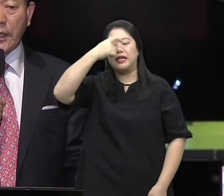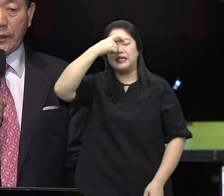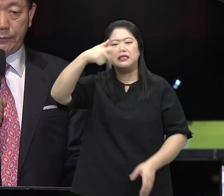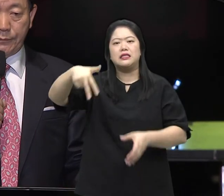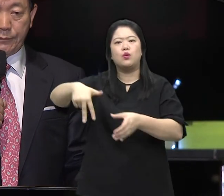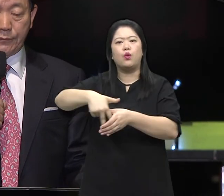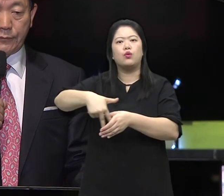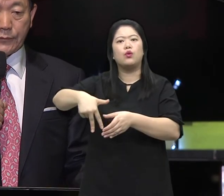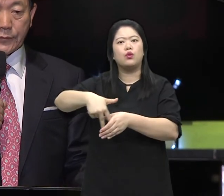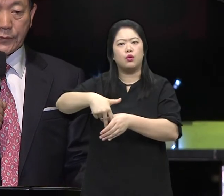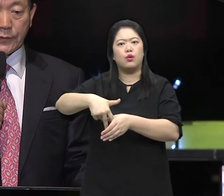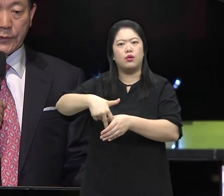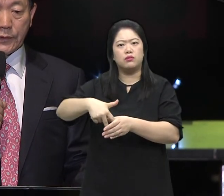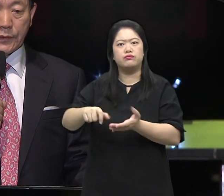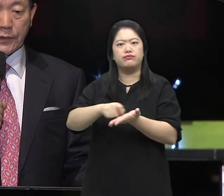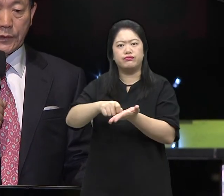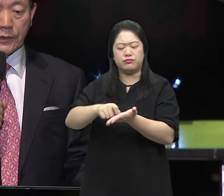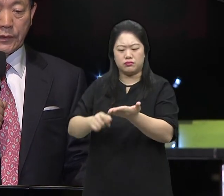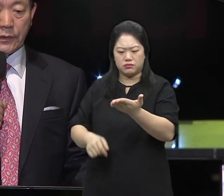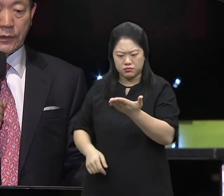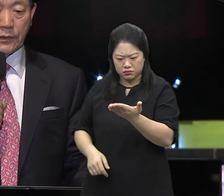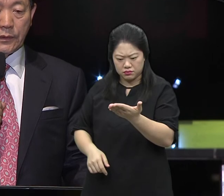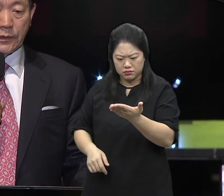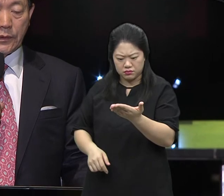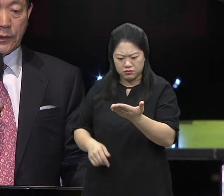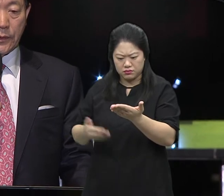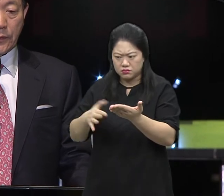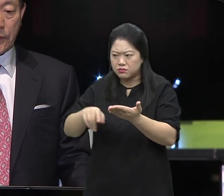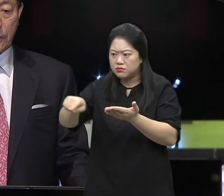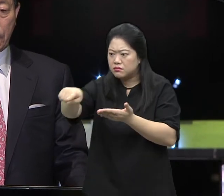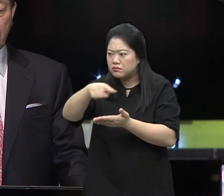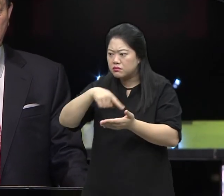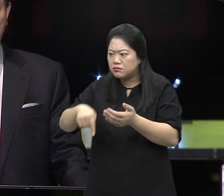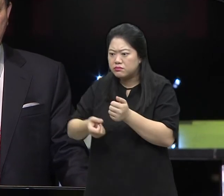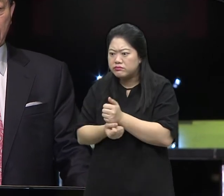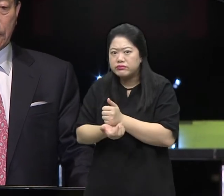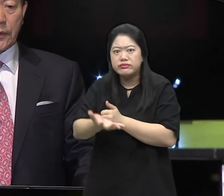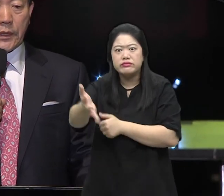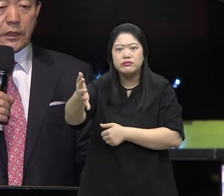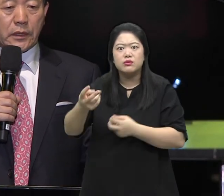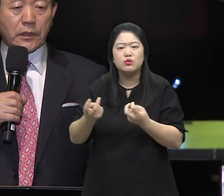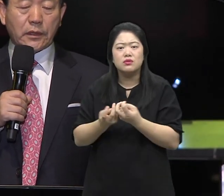In the future, our next generation are going to go out in the name of Christianity. What's going to happen?